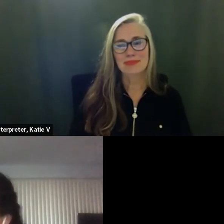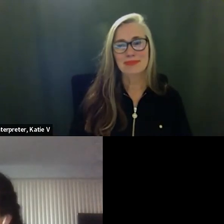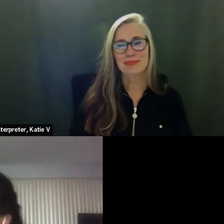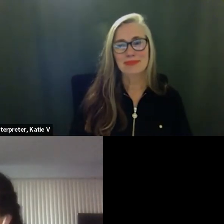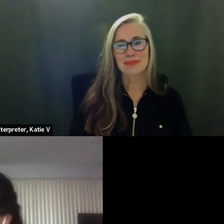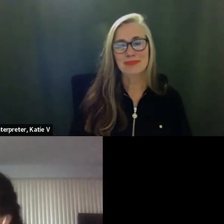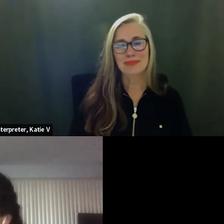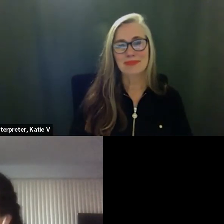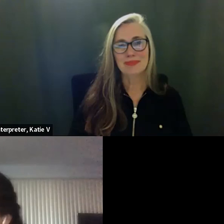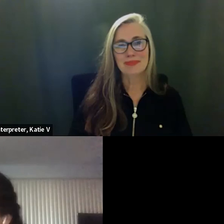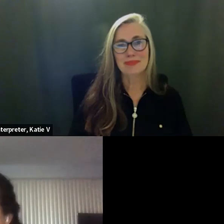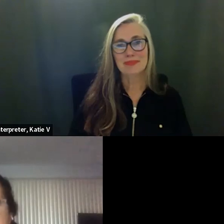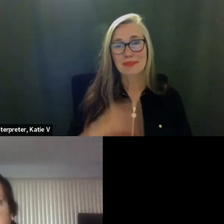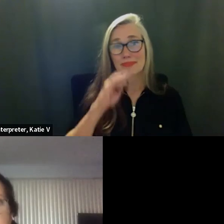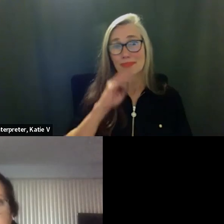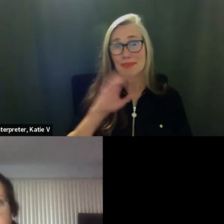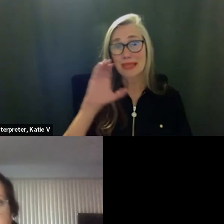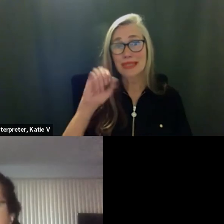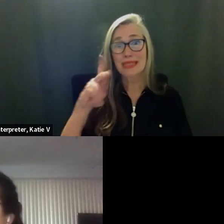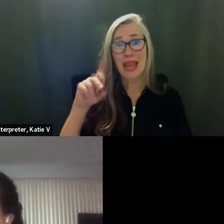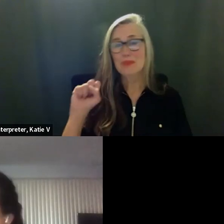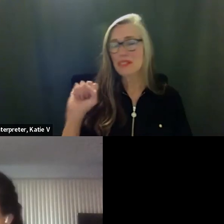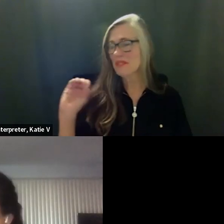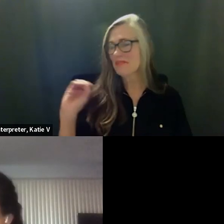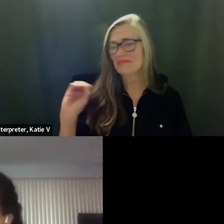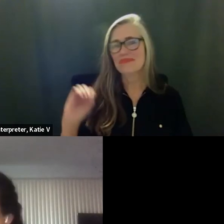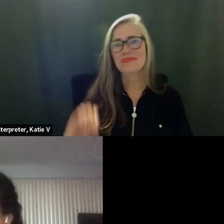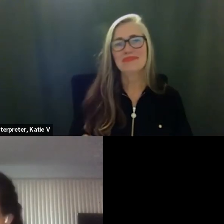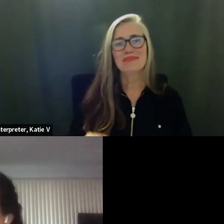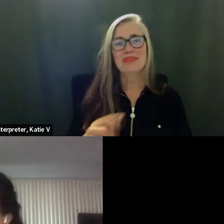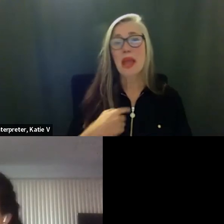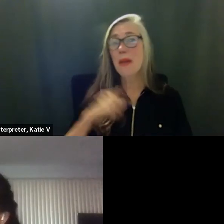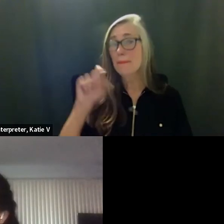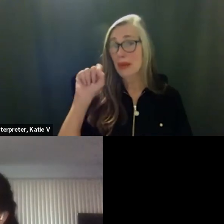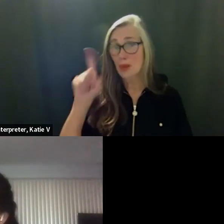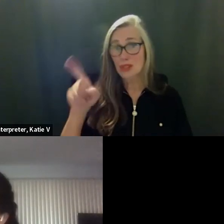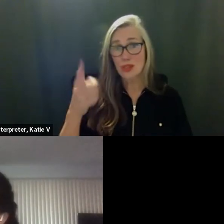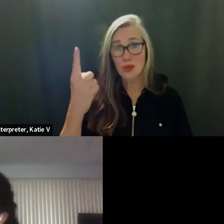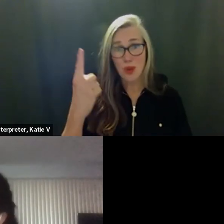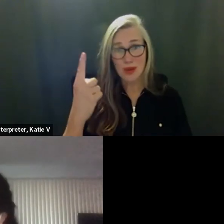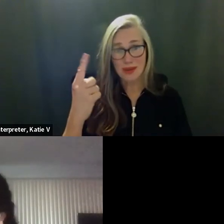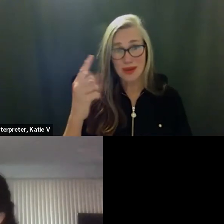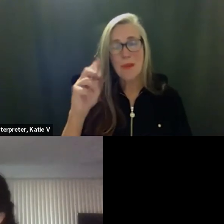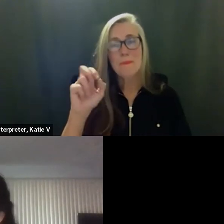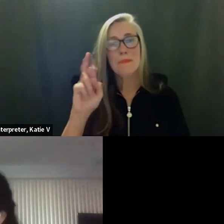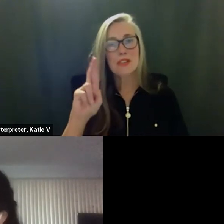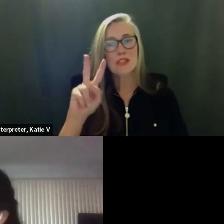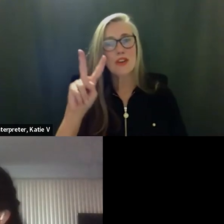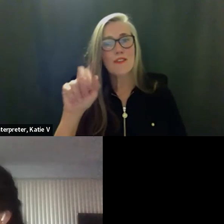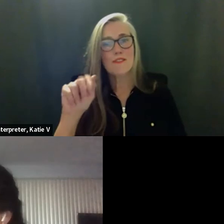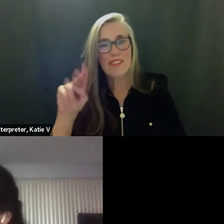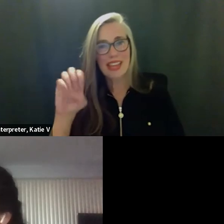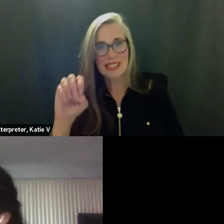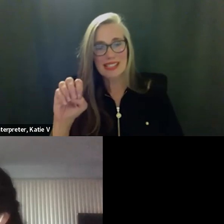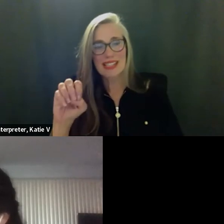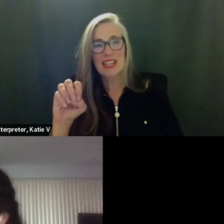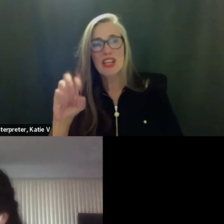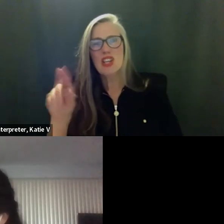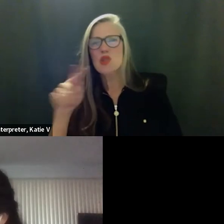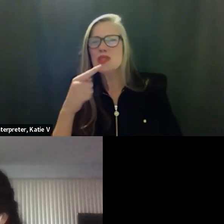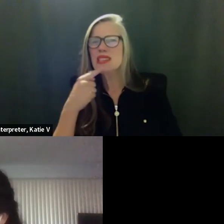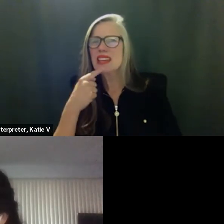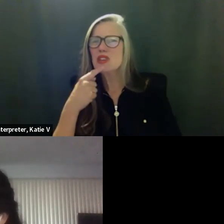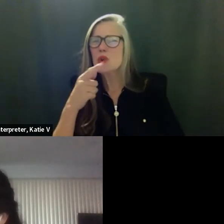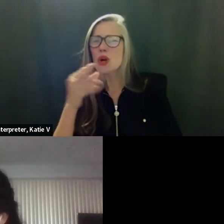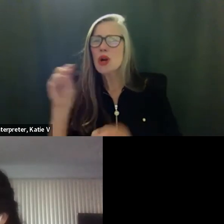miss caps did you have a comment oh no no thanks i just had one question so uh mr vance you spoke that um you were moving some dollars to